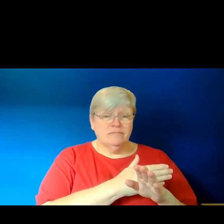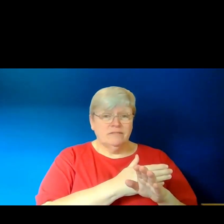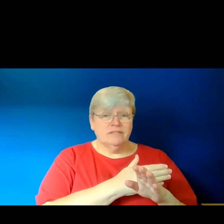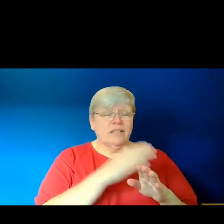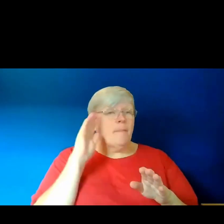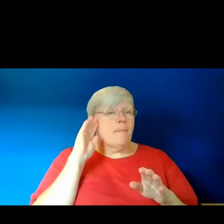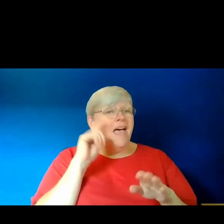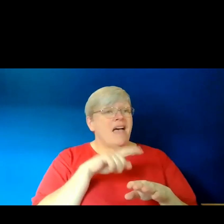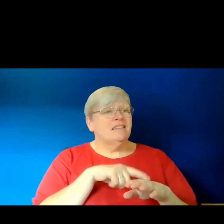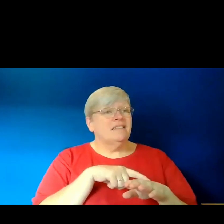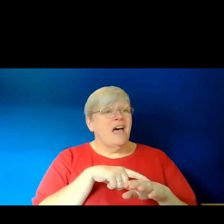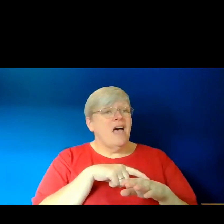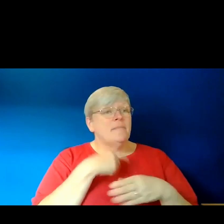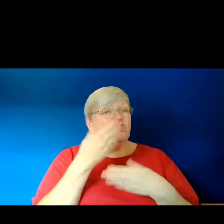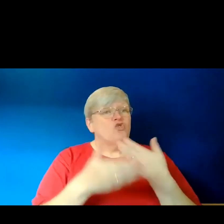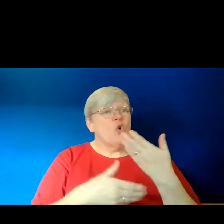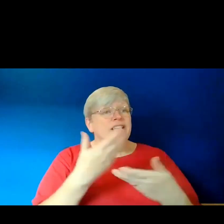Stories for the End of the World website.